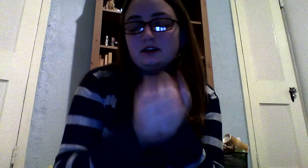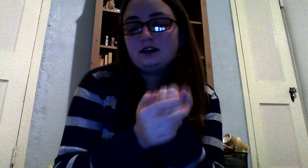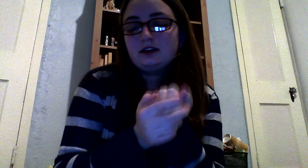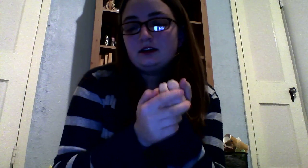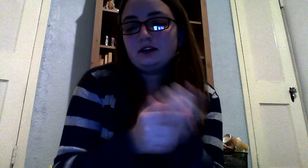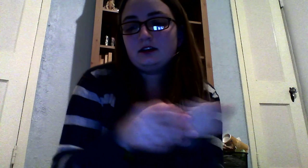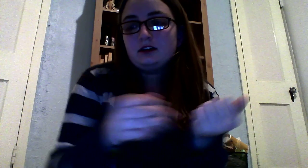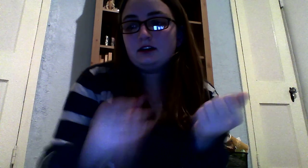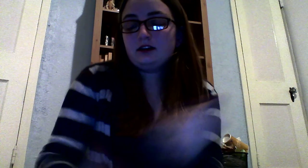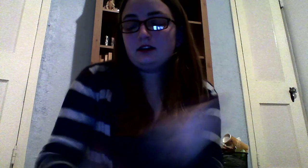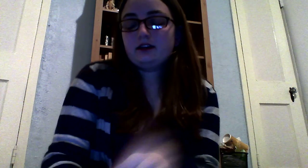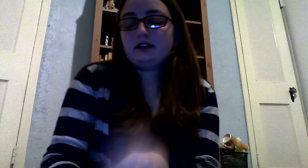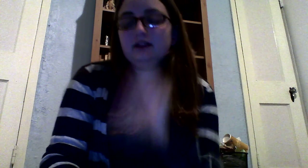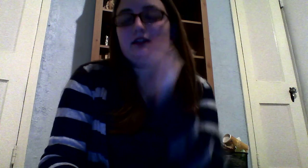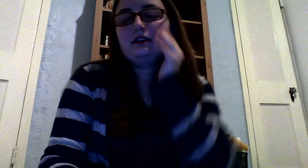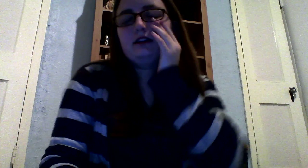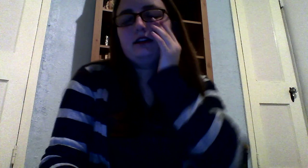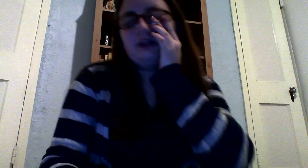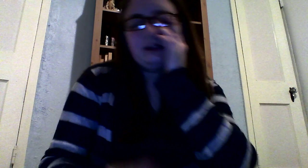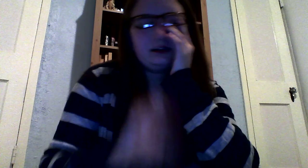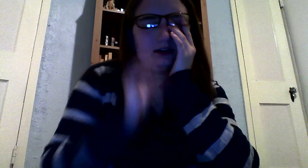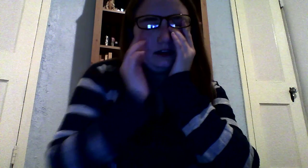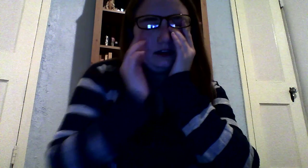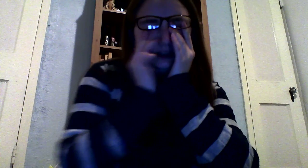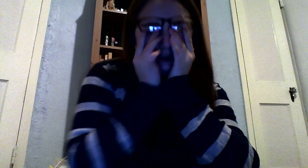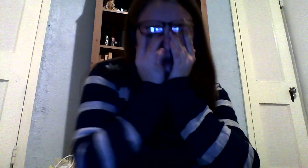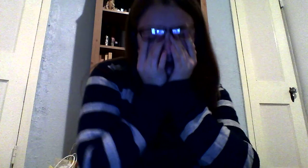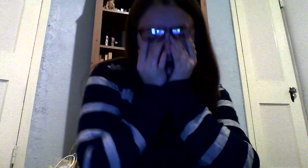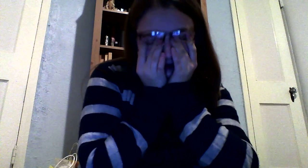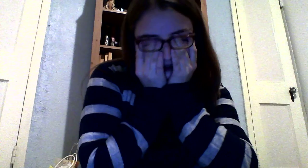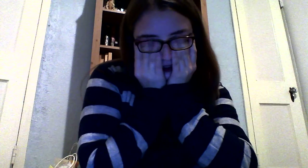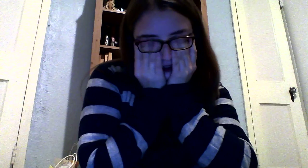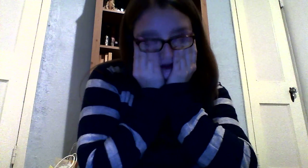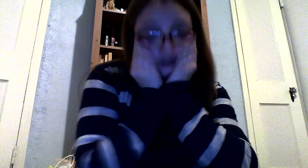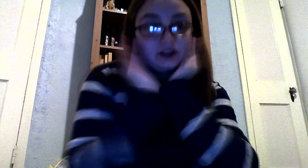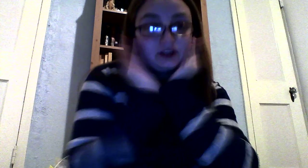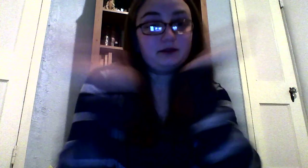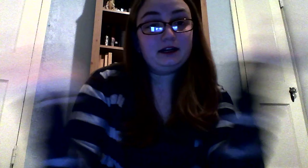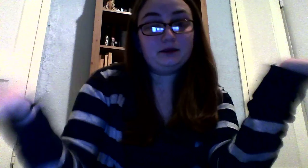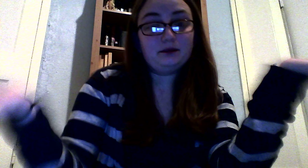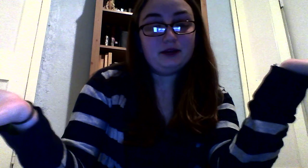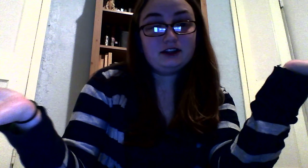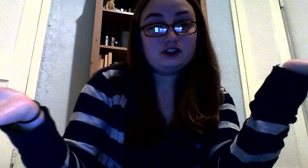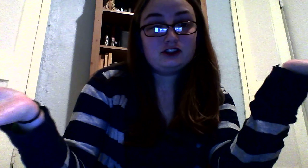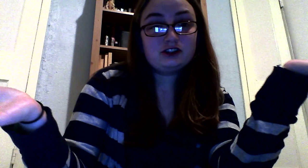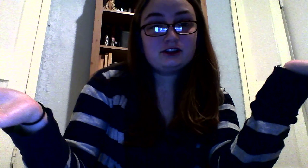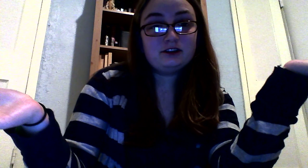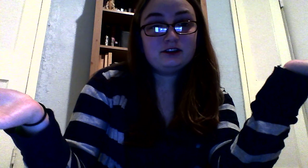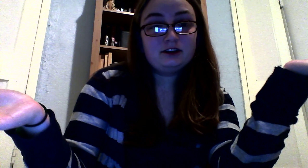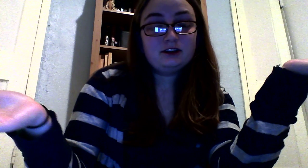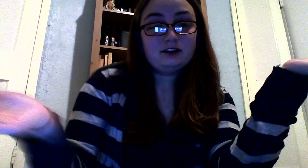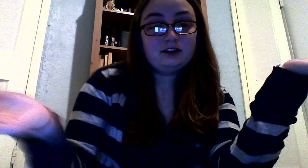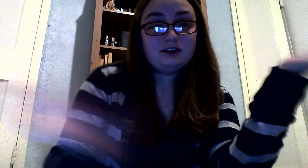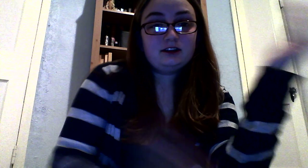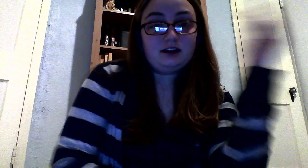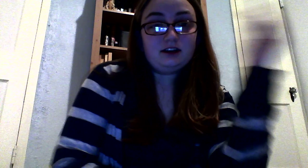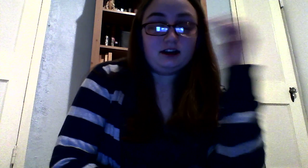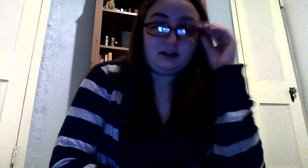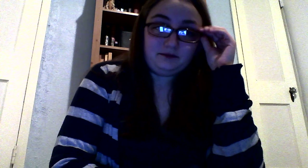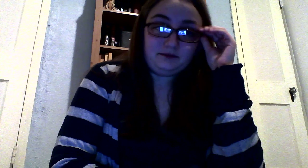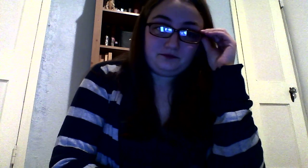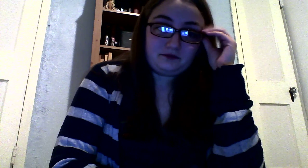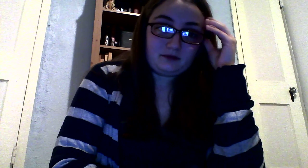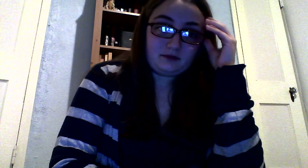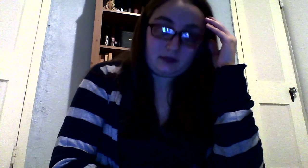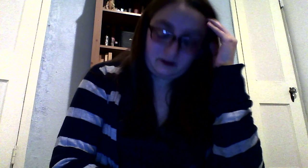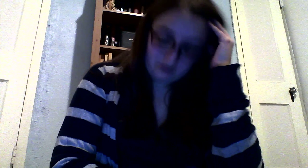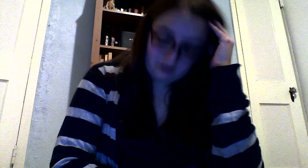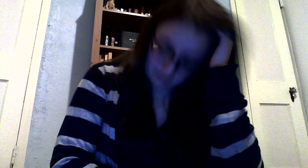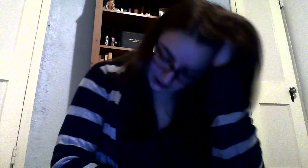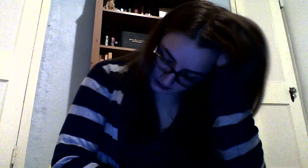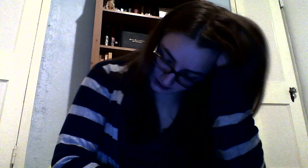yeah, just a lot of finals, I made a bench, um, for my,